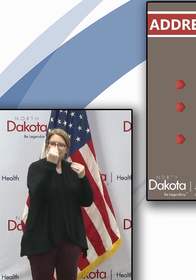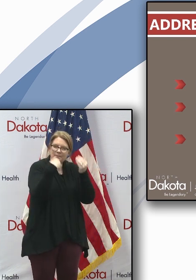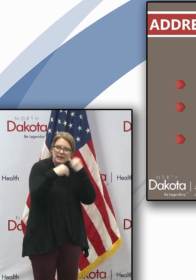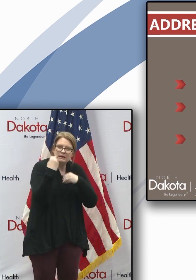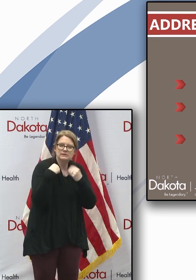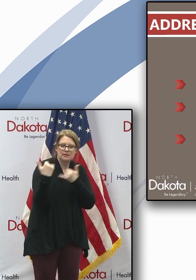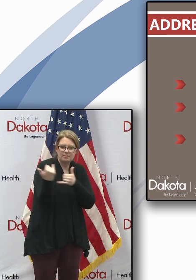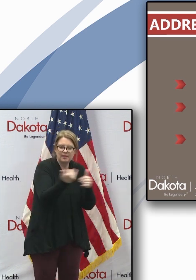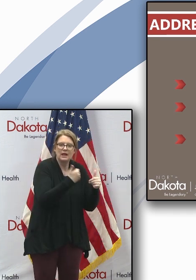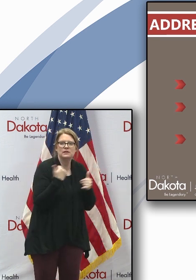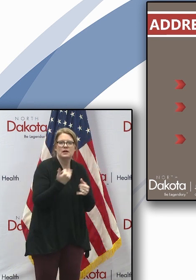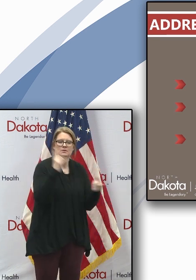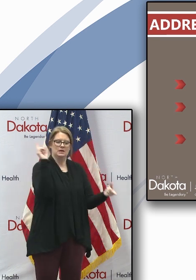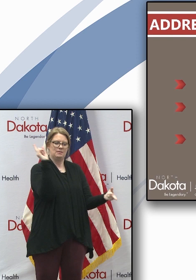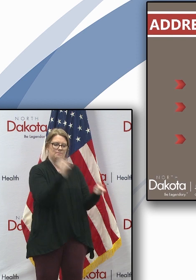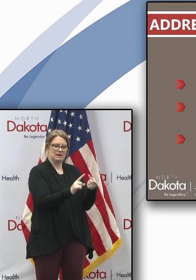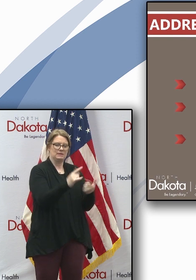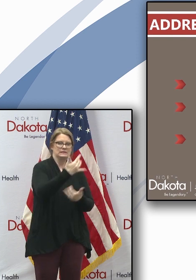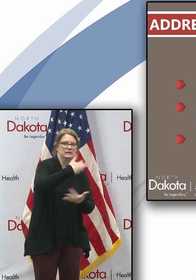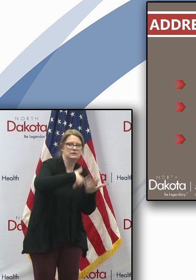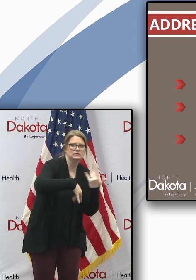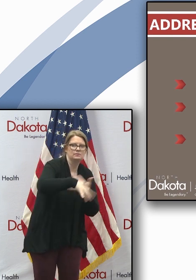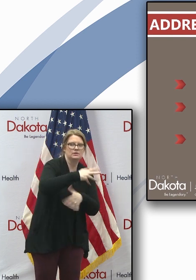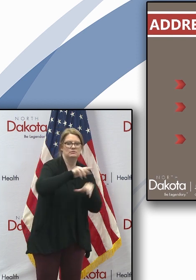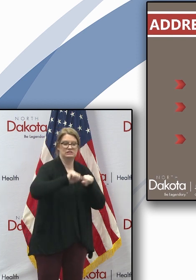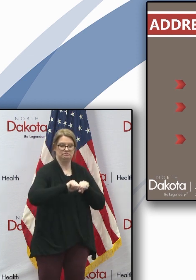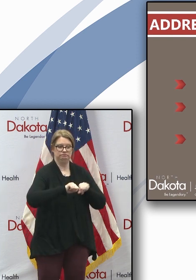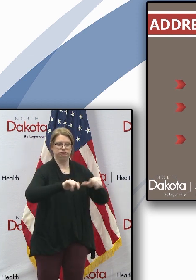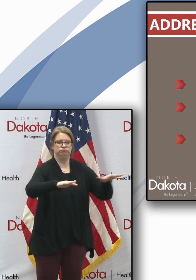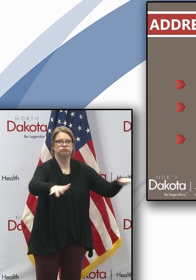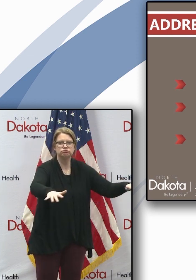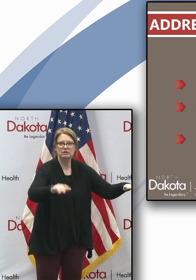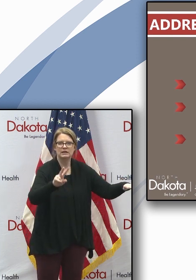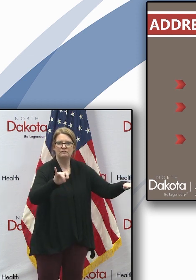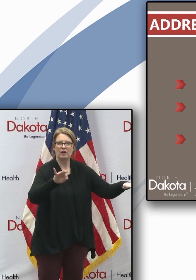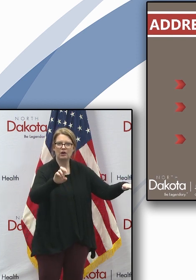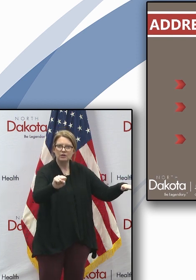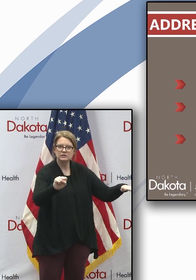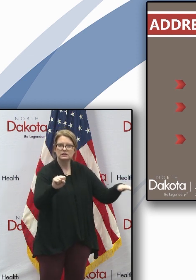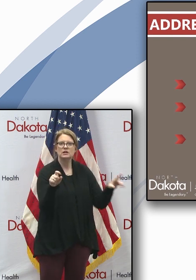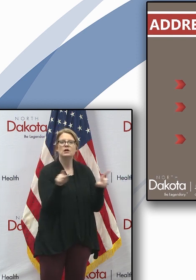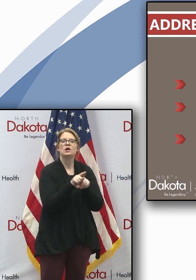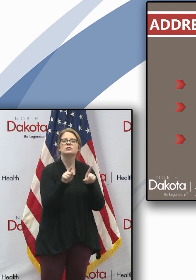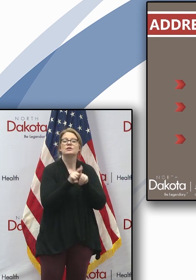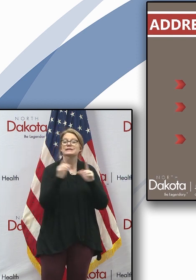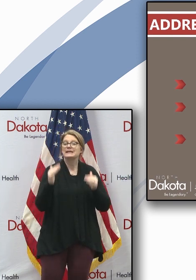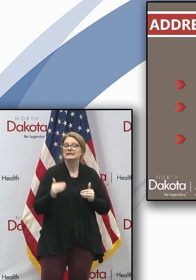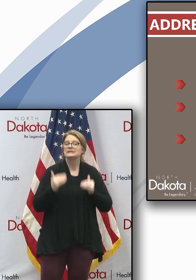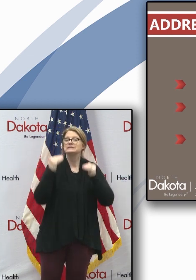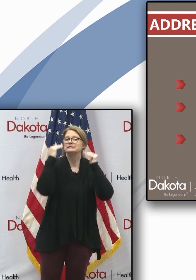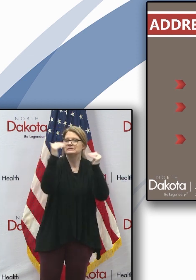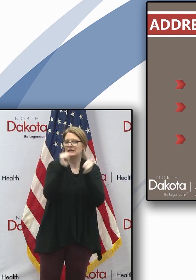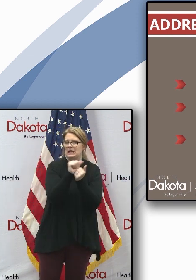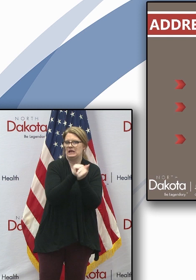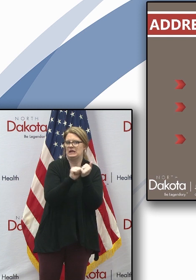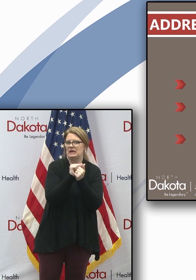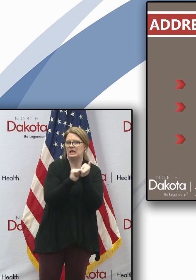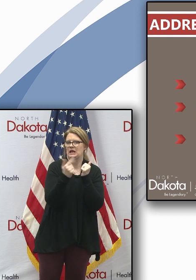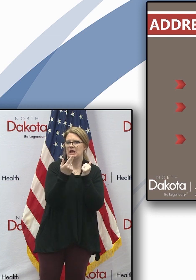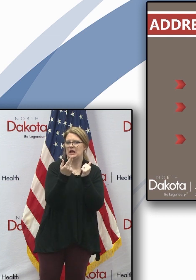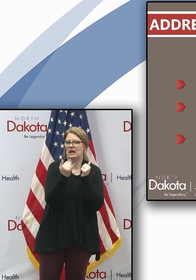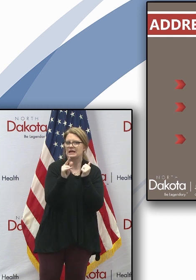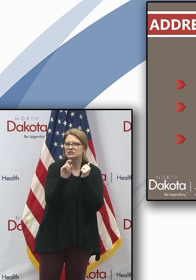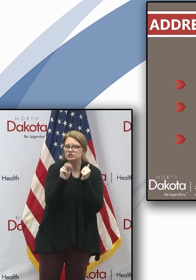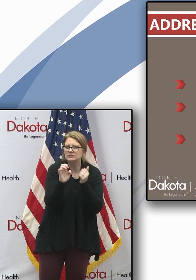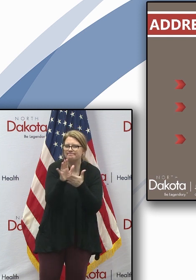designed to minimize interactions that could spread the virus as well as enhanced hygiene and safety practices. Now for the